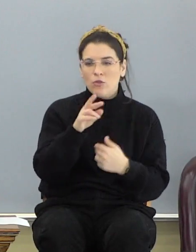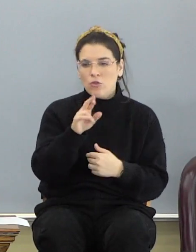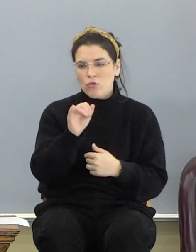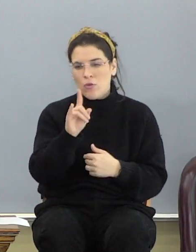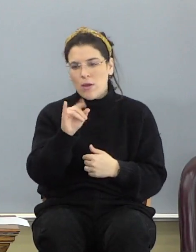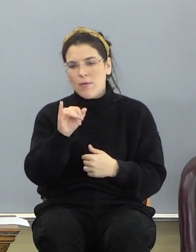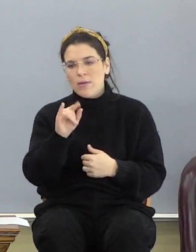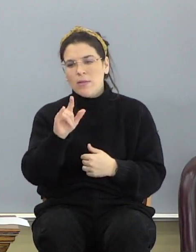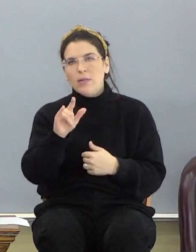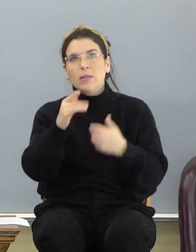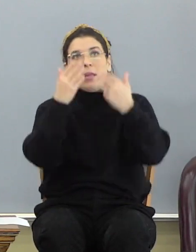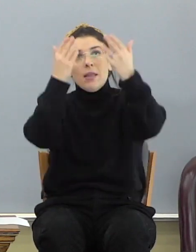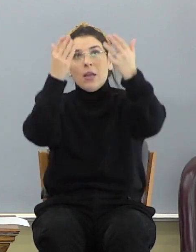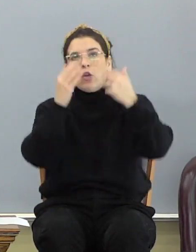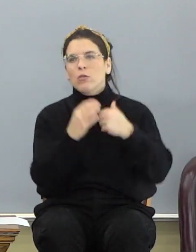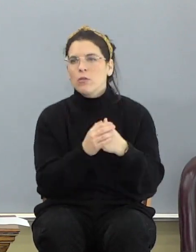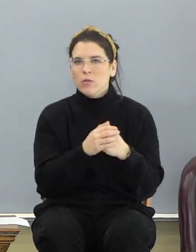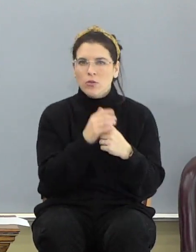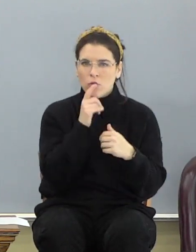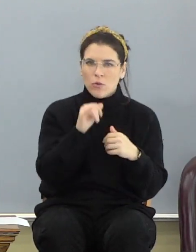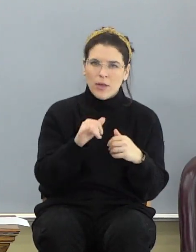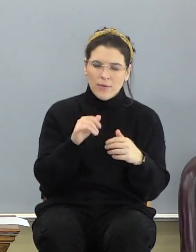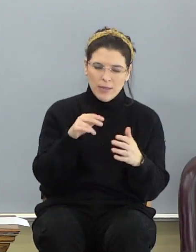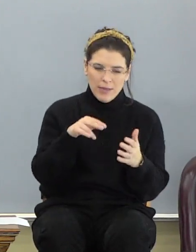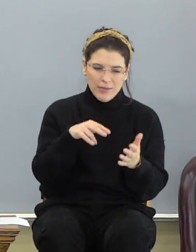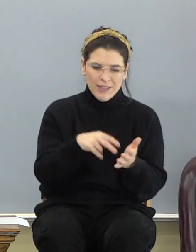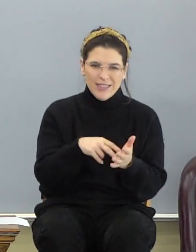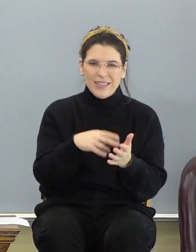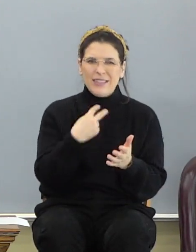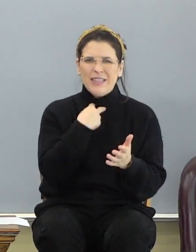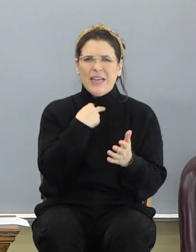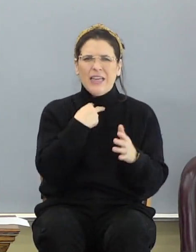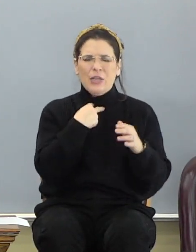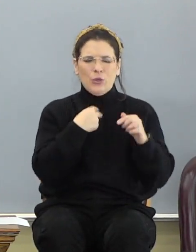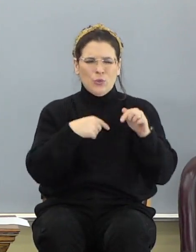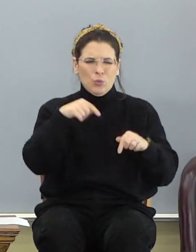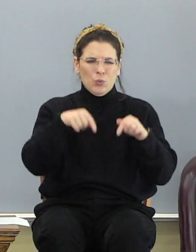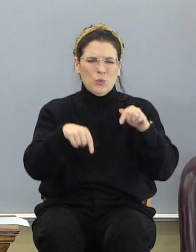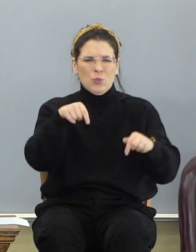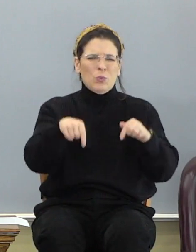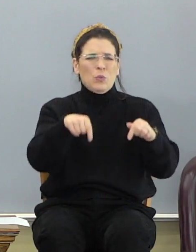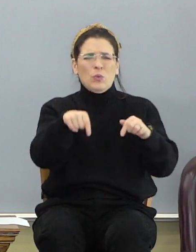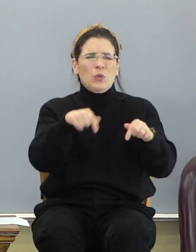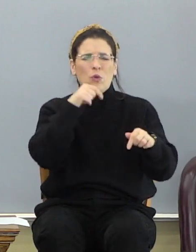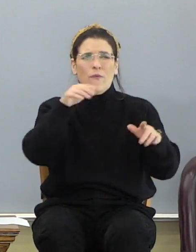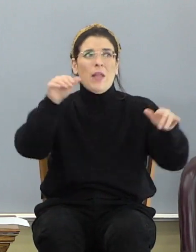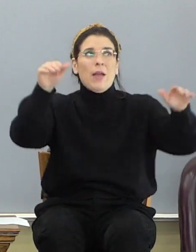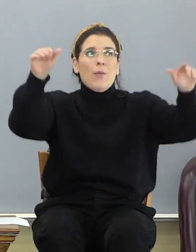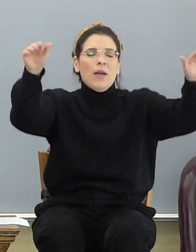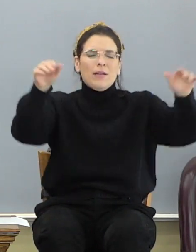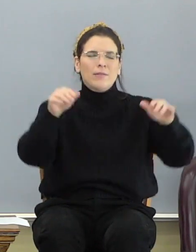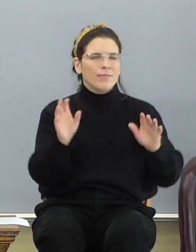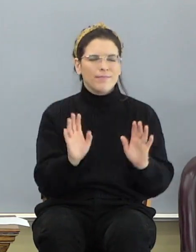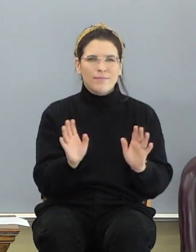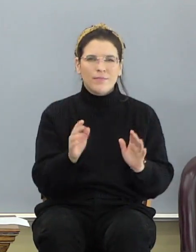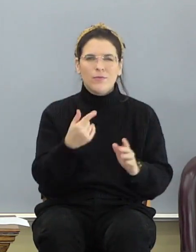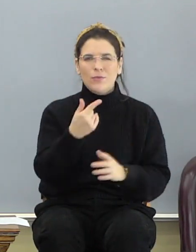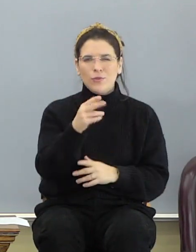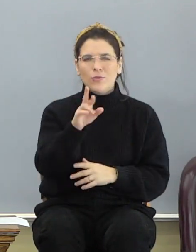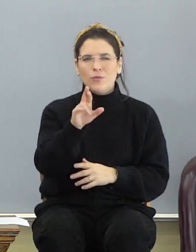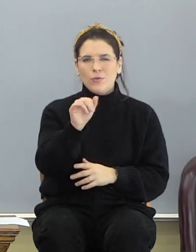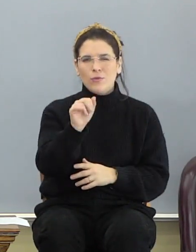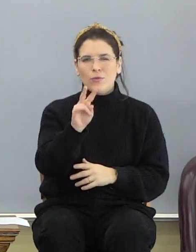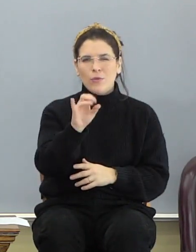there. So that you don't have to have sticky shoes to stick to the ground so you don't fly away. The